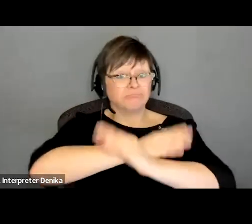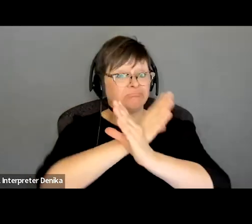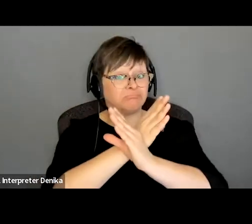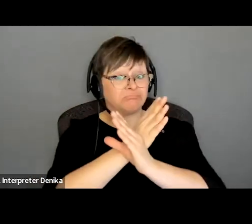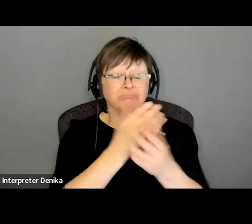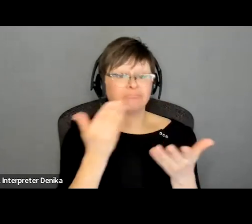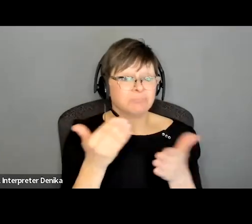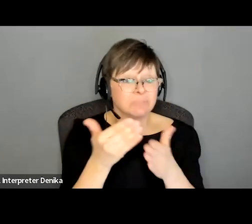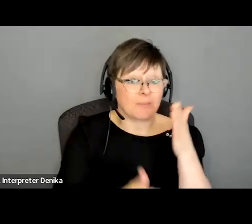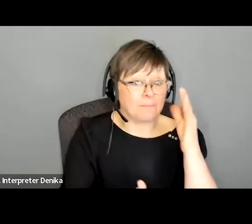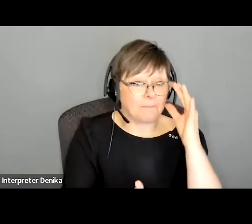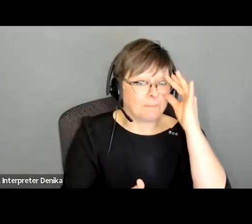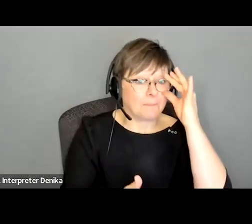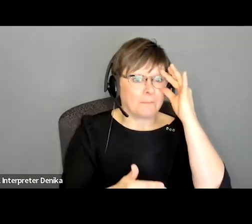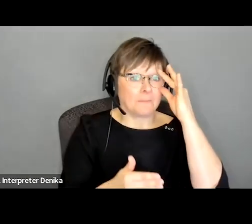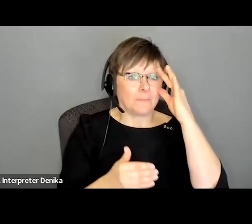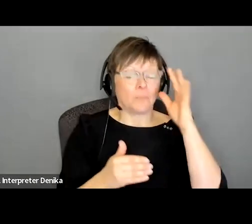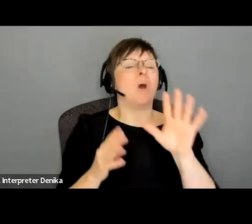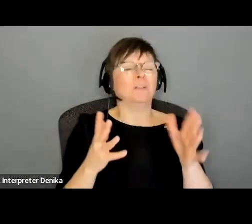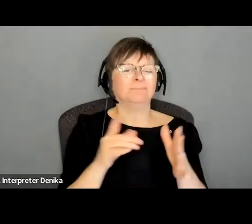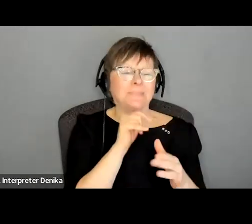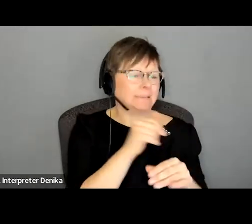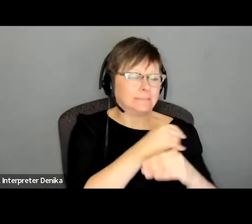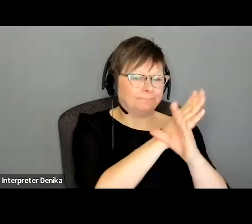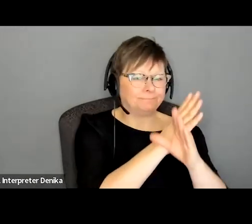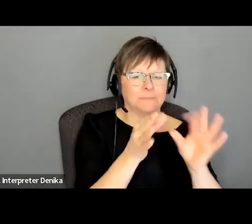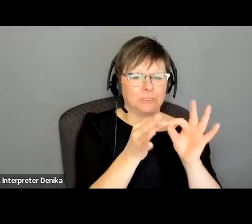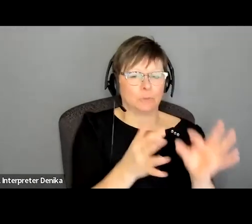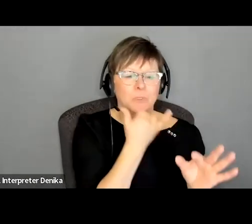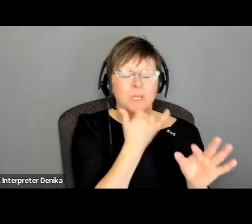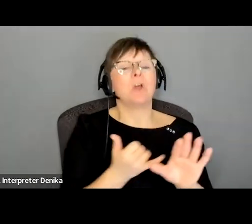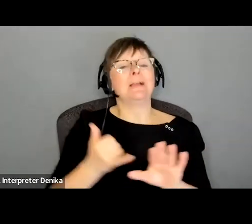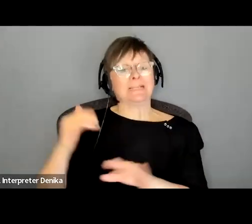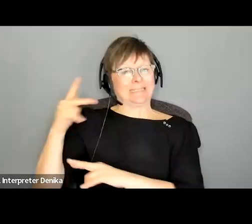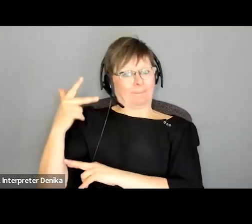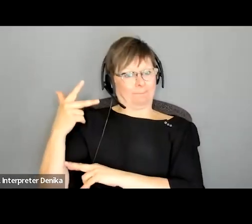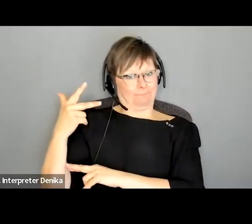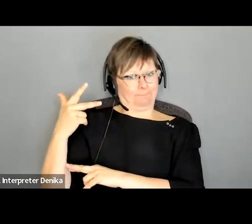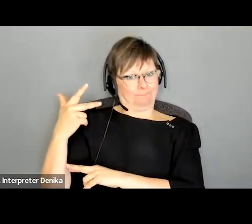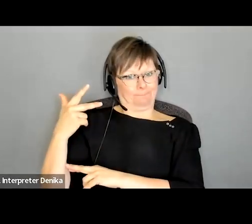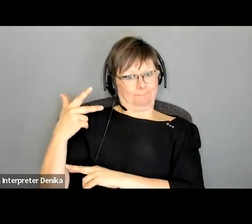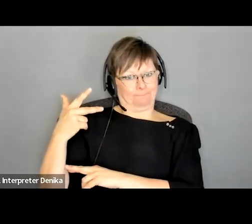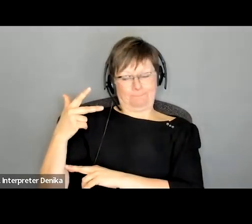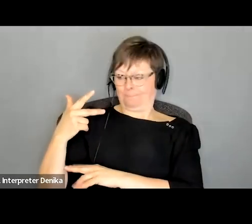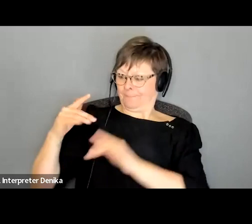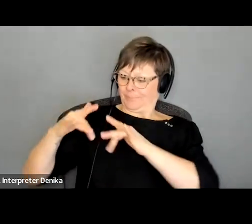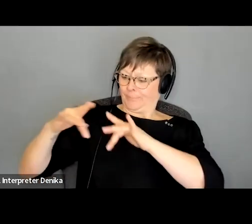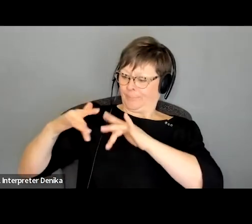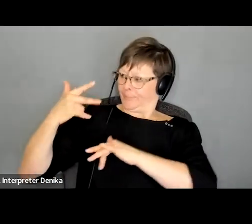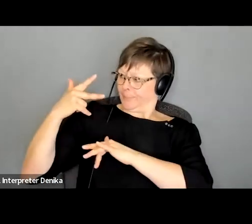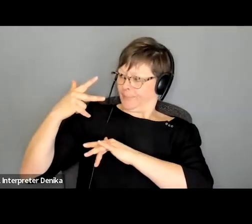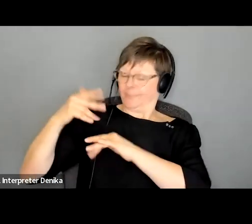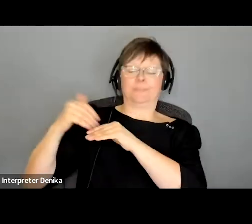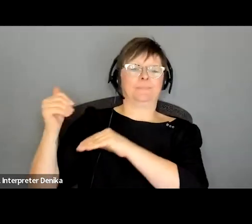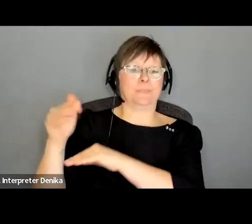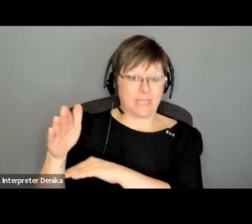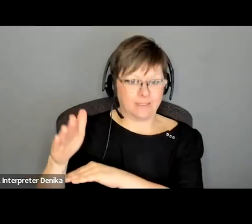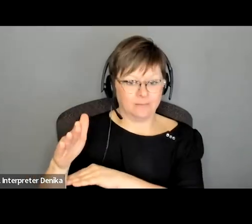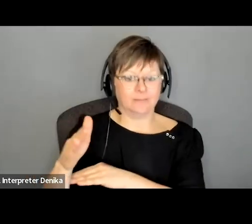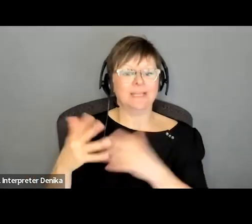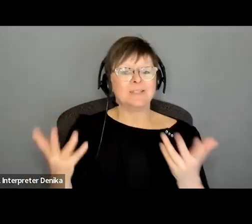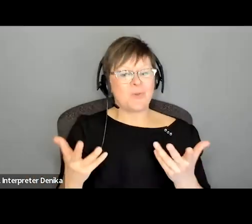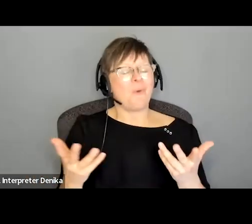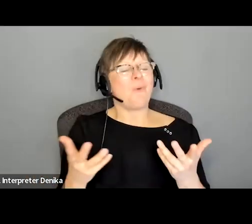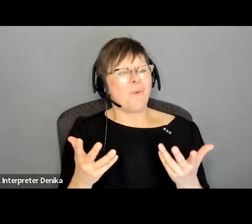coast so the idea of taping auditions has gone on for a very very long time it's just that i think the art of doing it has been